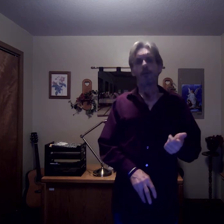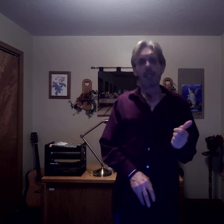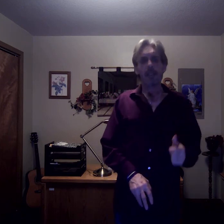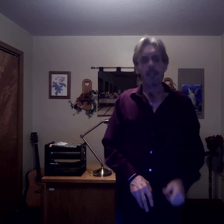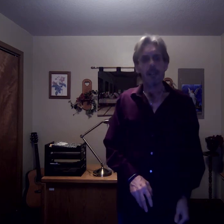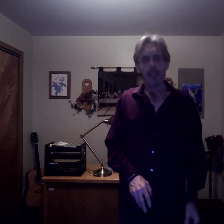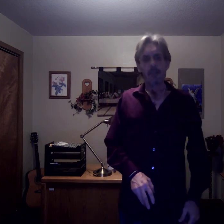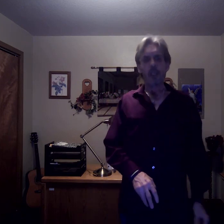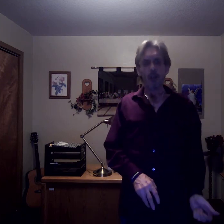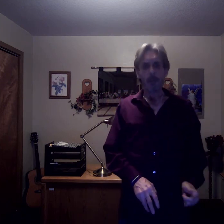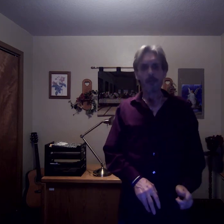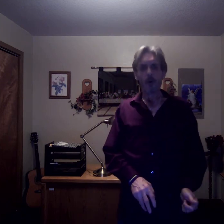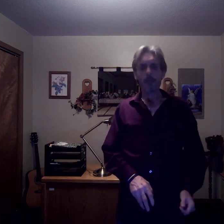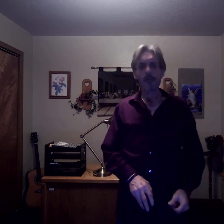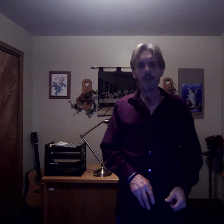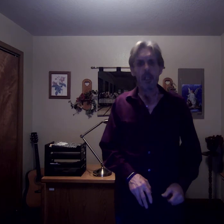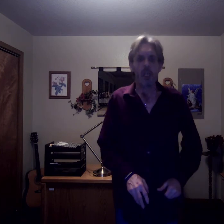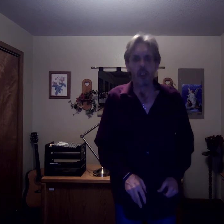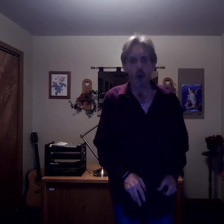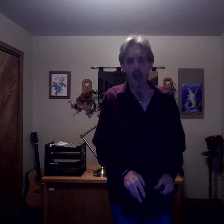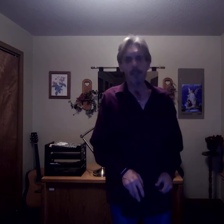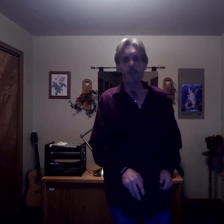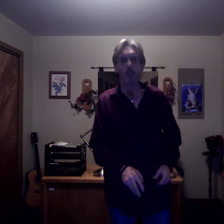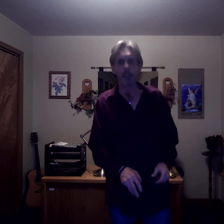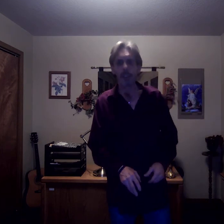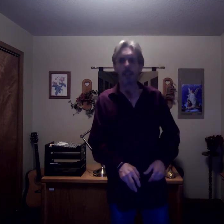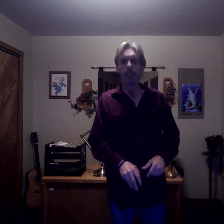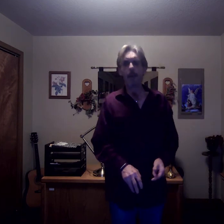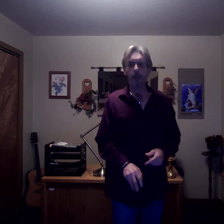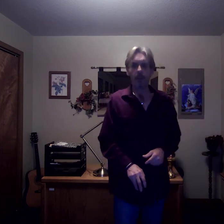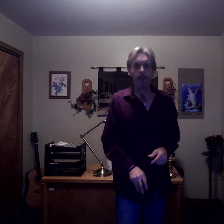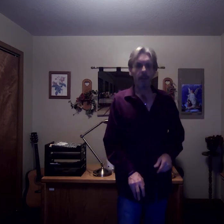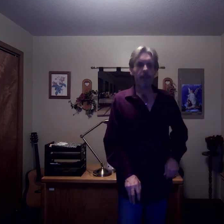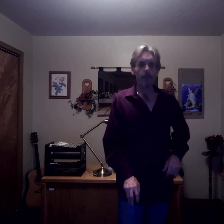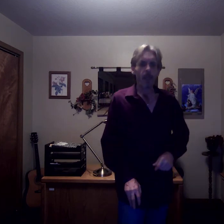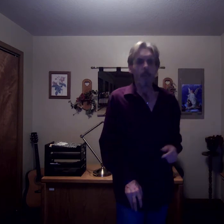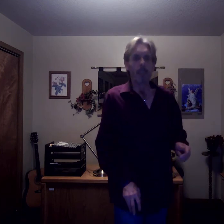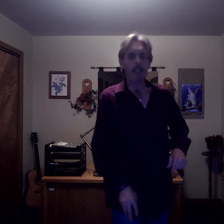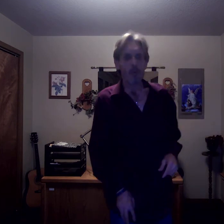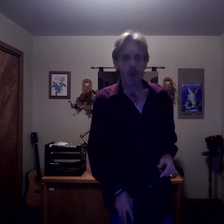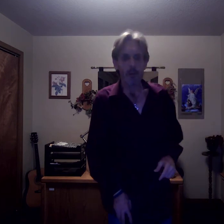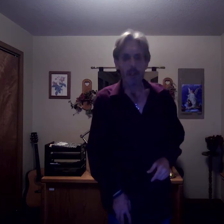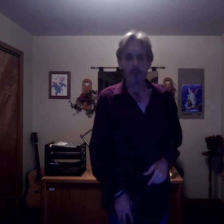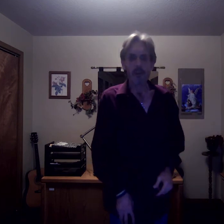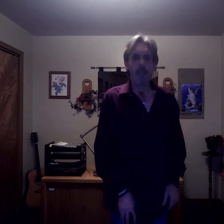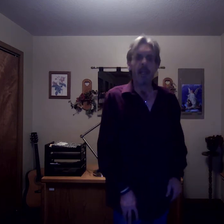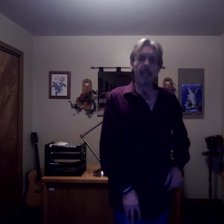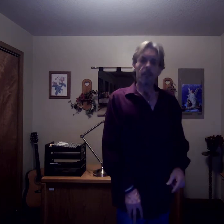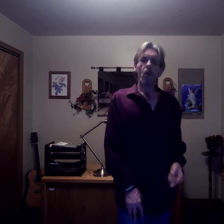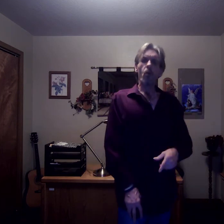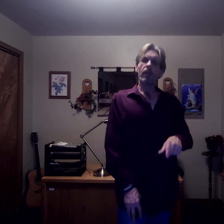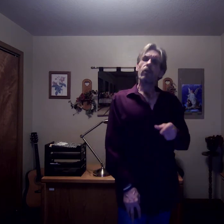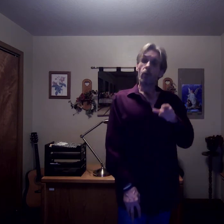stated that cello performances taught him to work collaboratively, playing well with others, and all went through